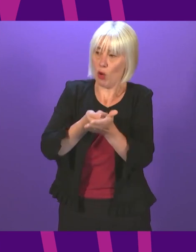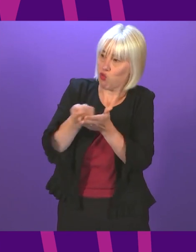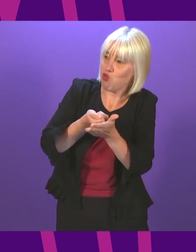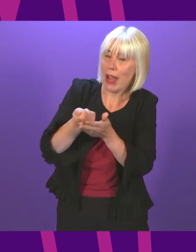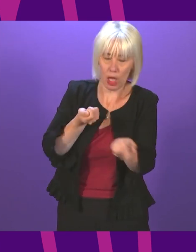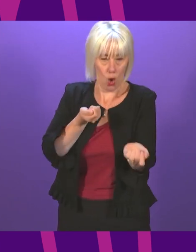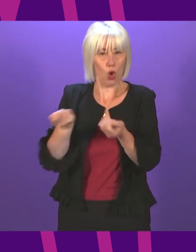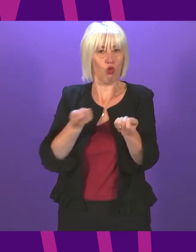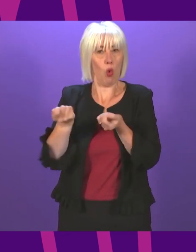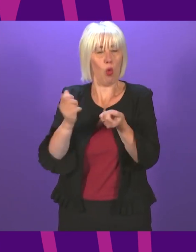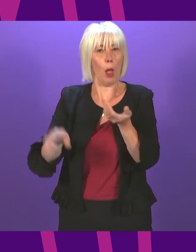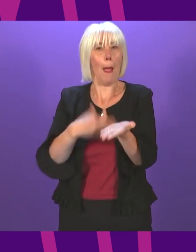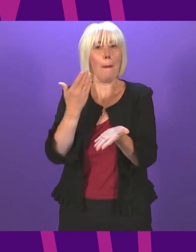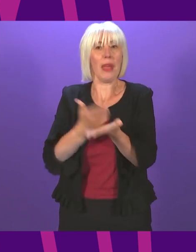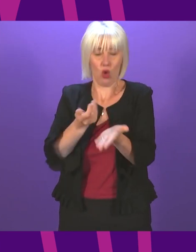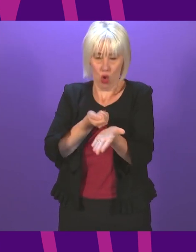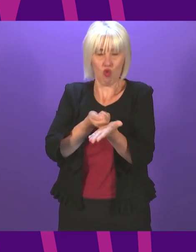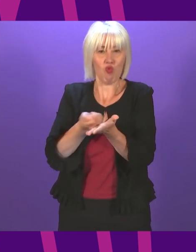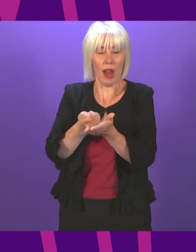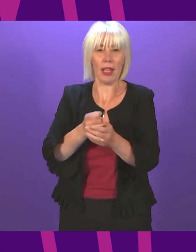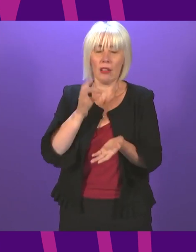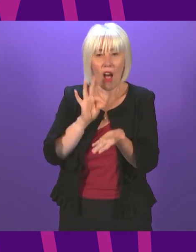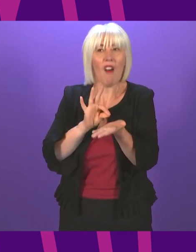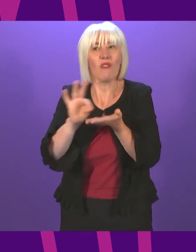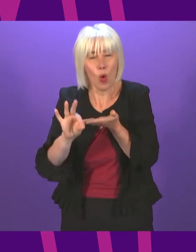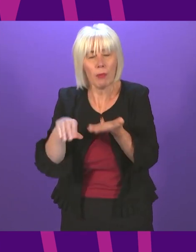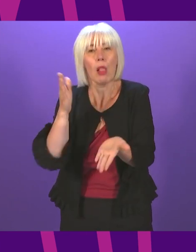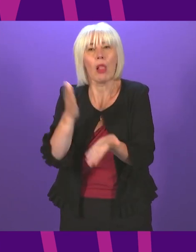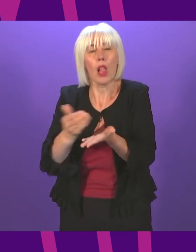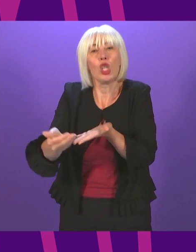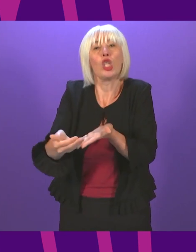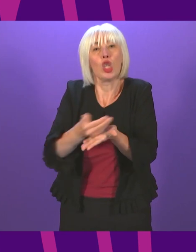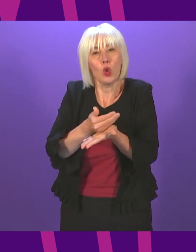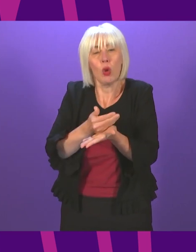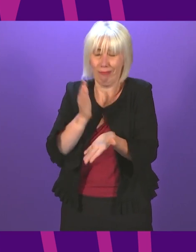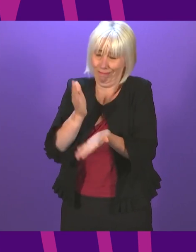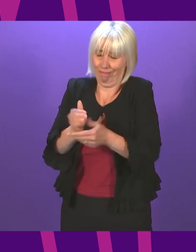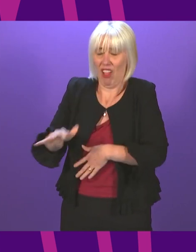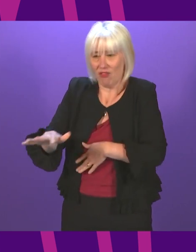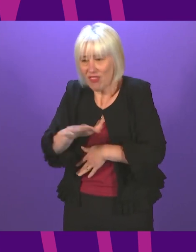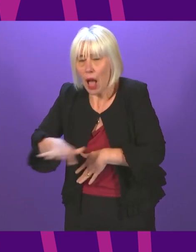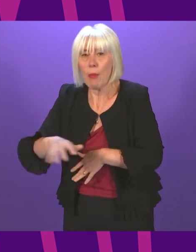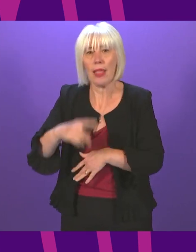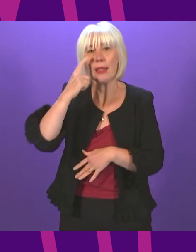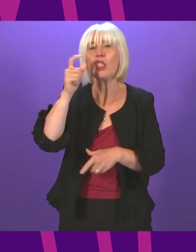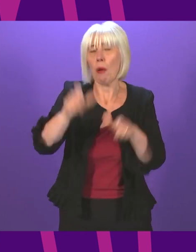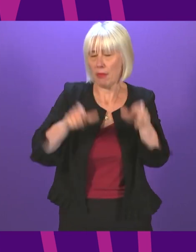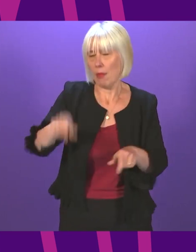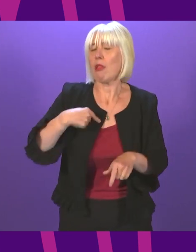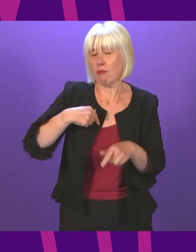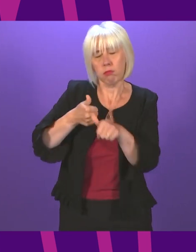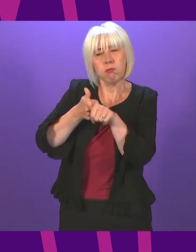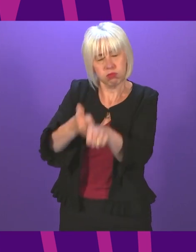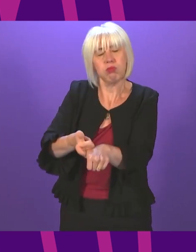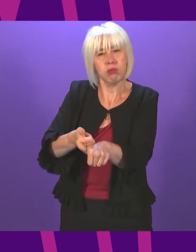housing in the rented sector is more affordable and more secure, especially for families and for young people. We will make